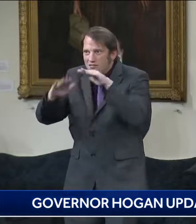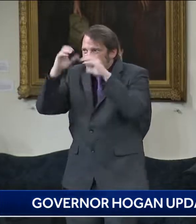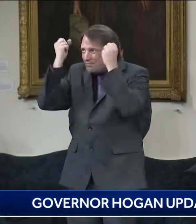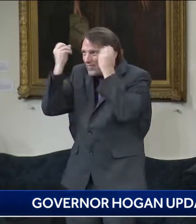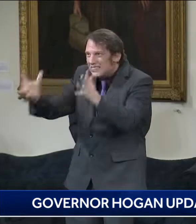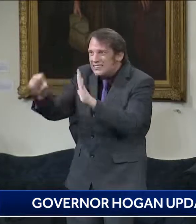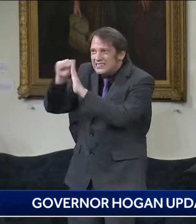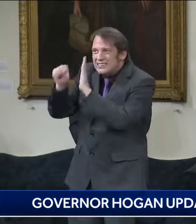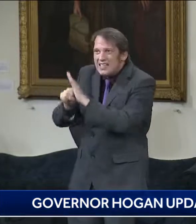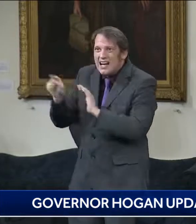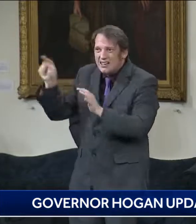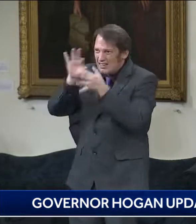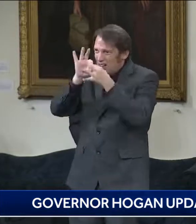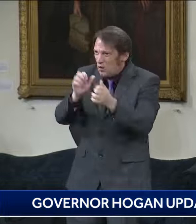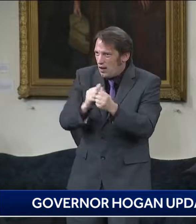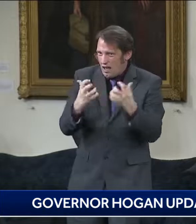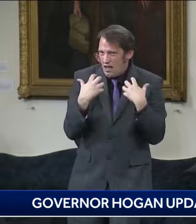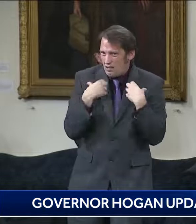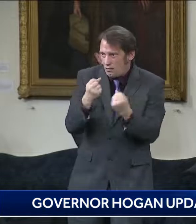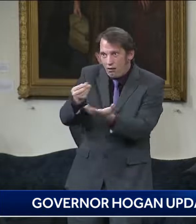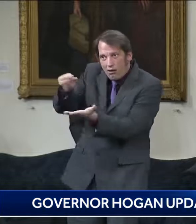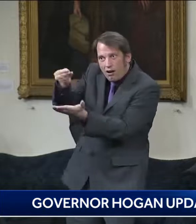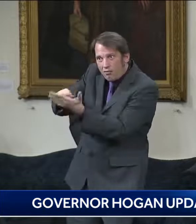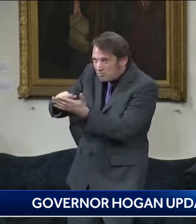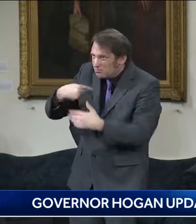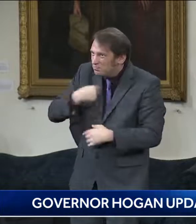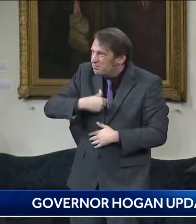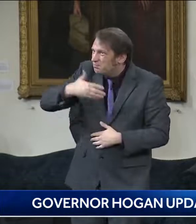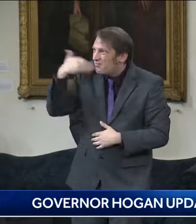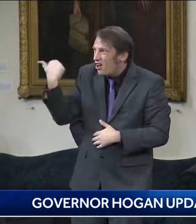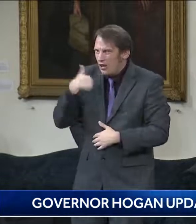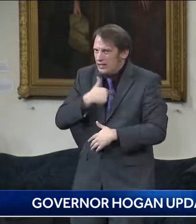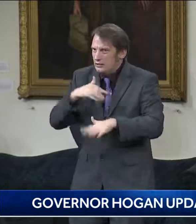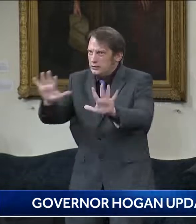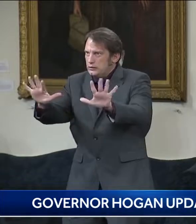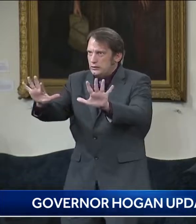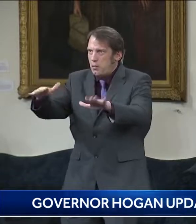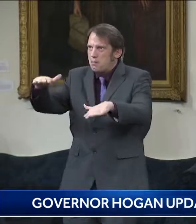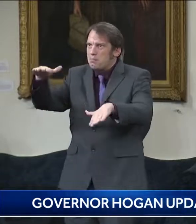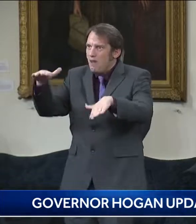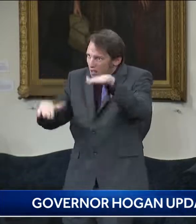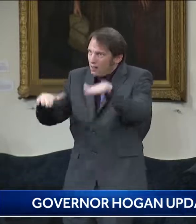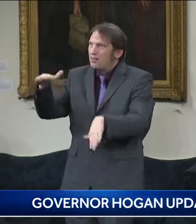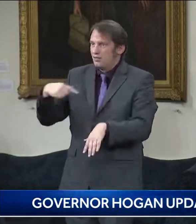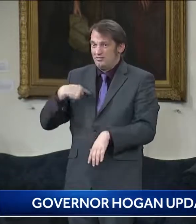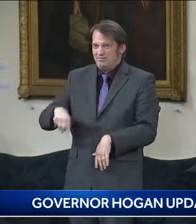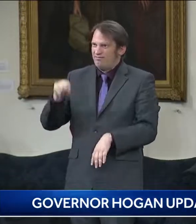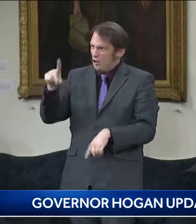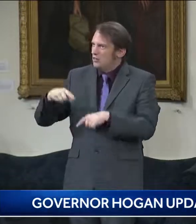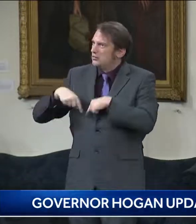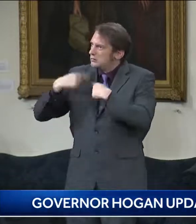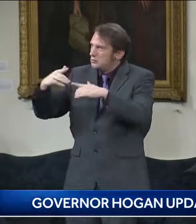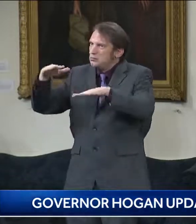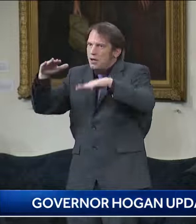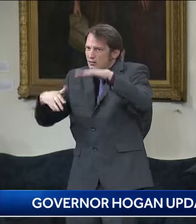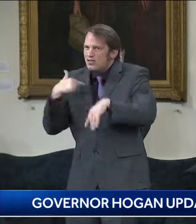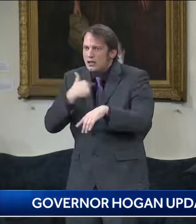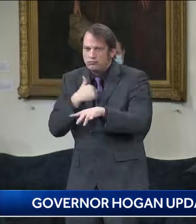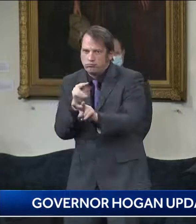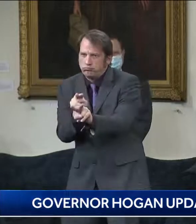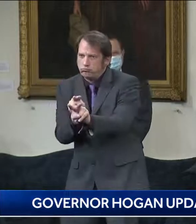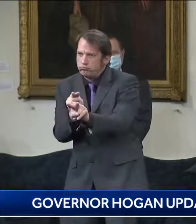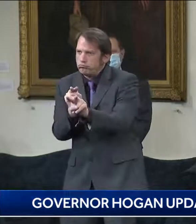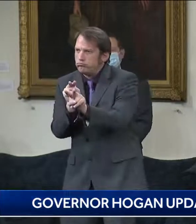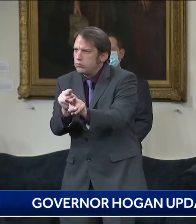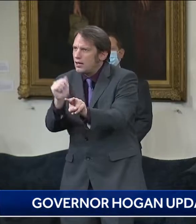recovery. And that's exactly the balance where we want to be. But we watch it every day. If there are concerns, you know, we're going to make adjustments